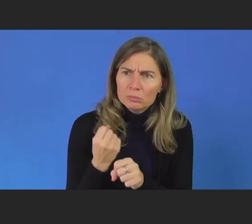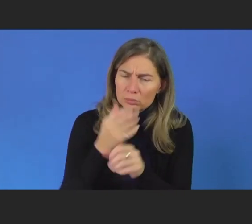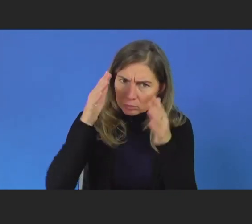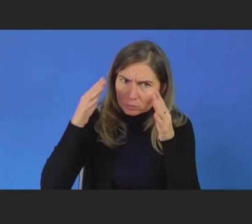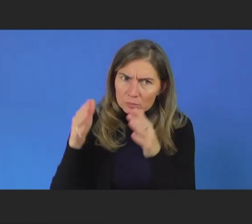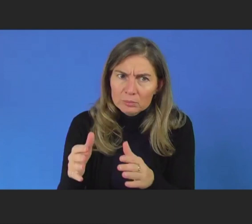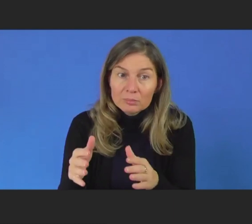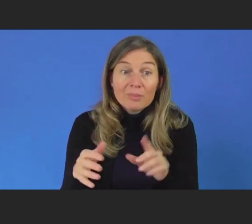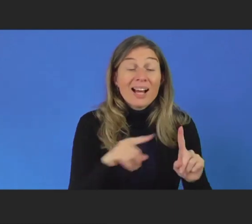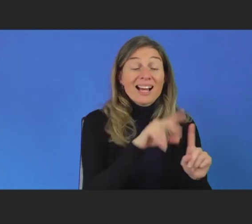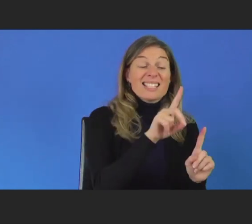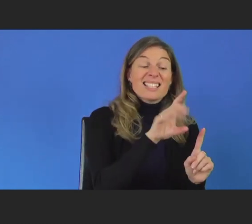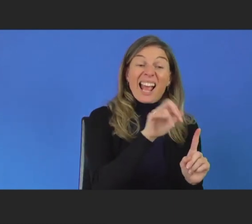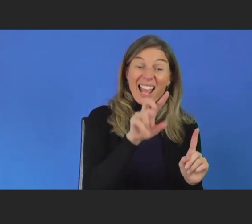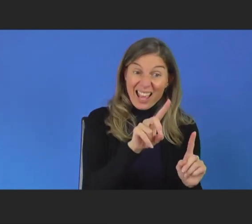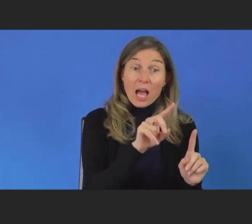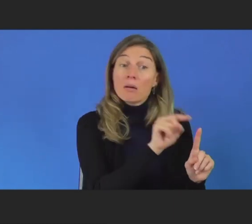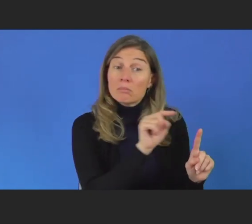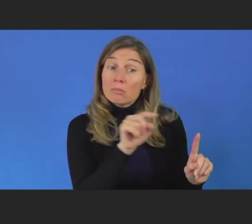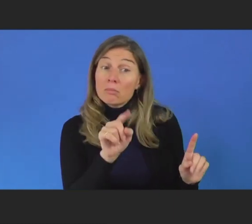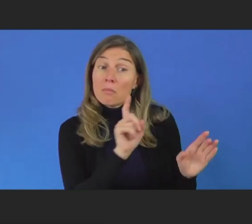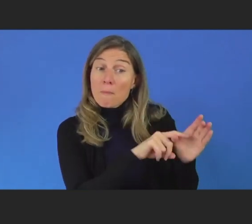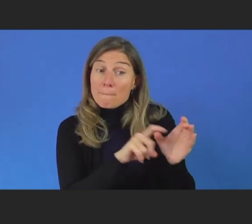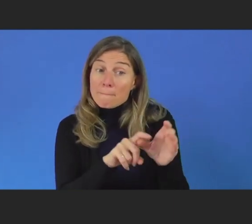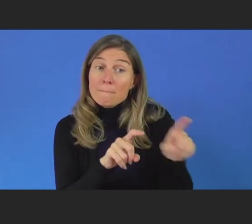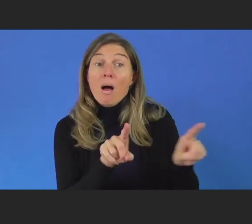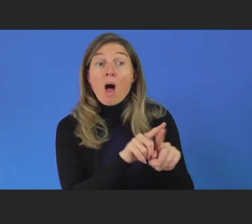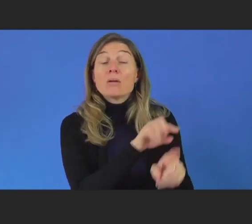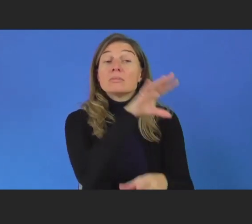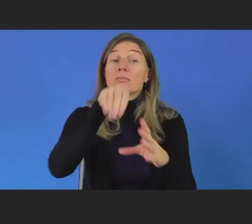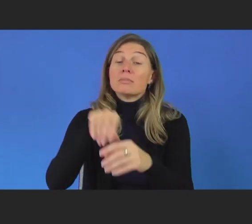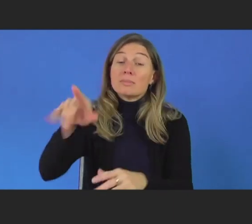DCAD are also very active within internet society.